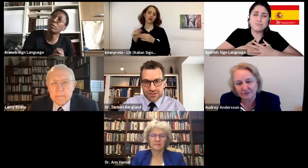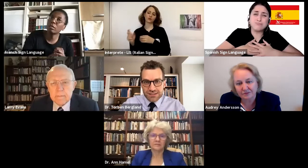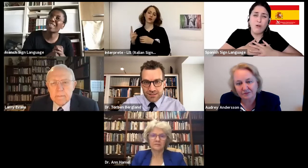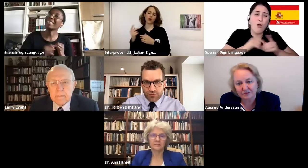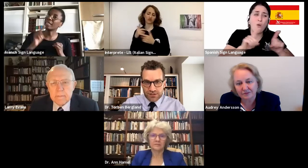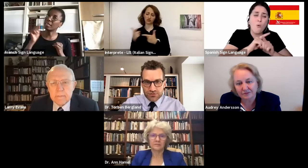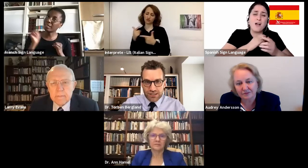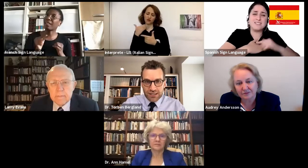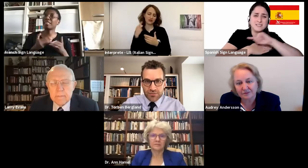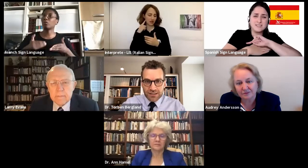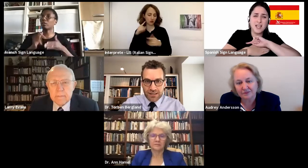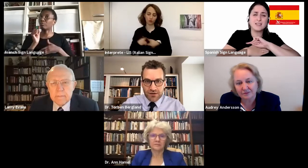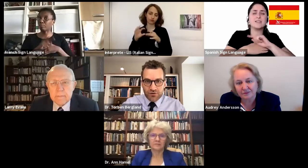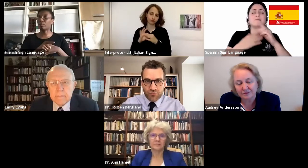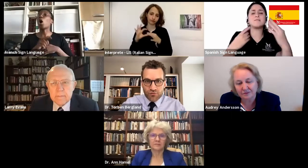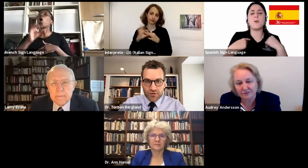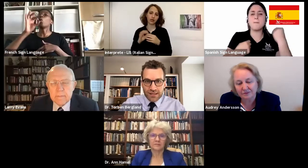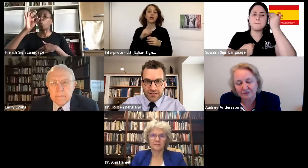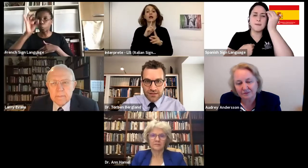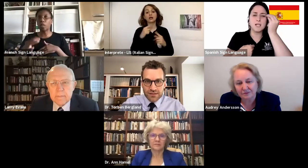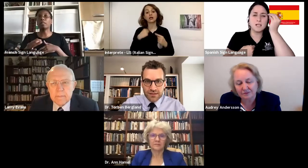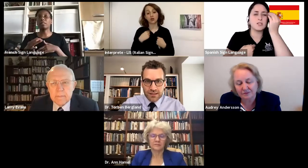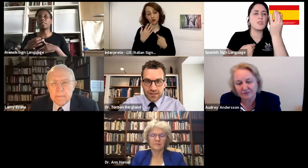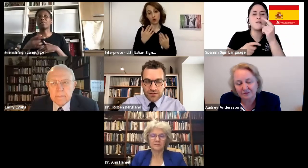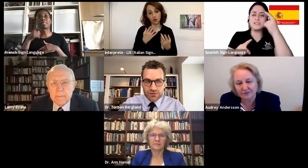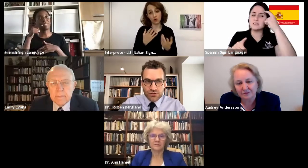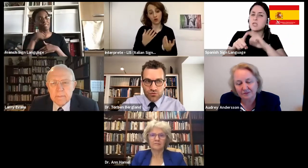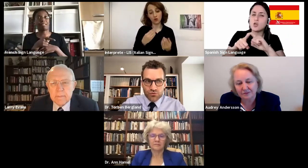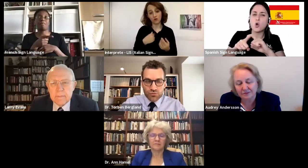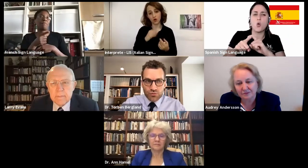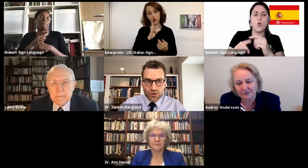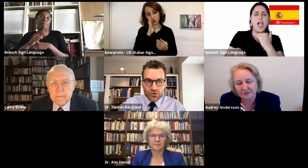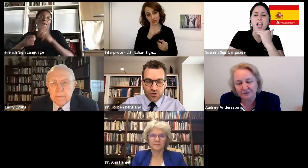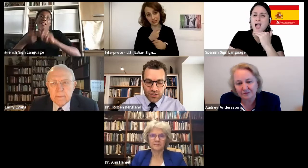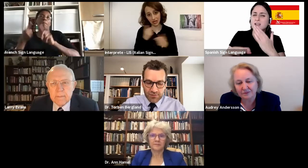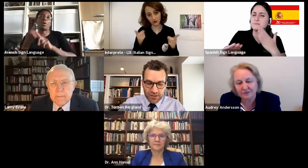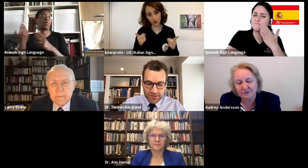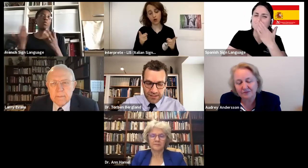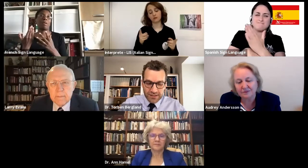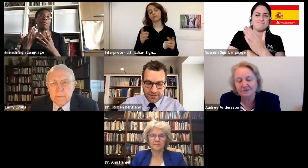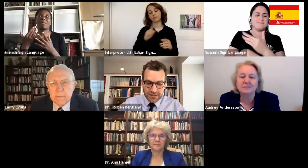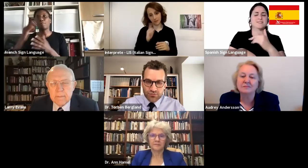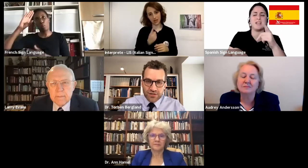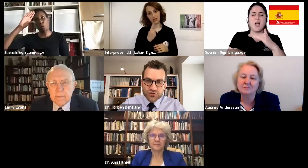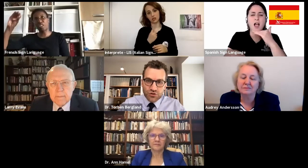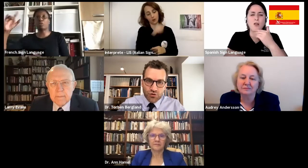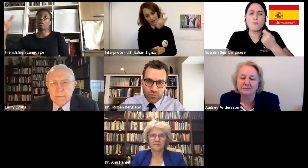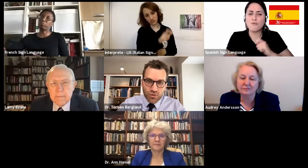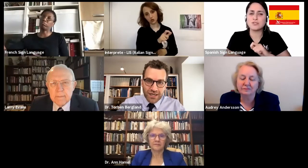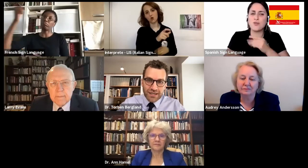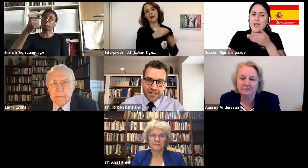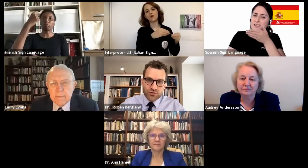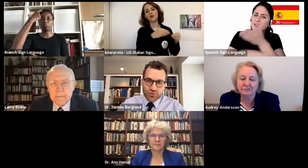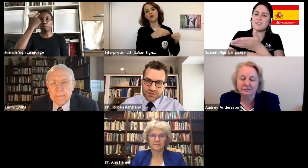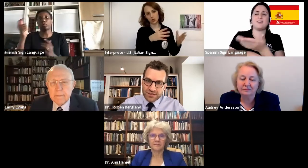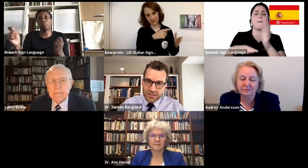to seek professional help and care for that. So we're not talking about that, that grief should go